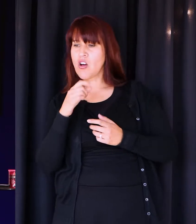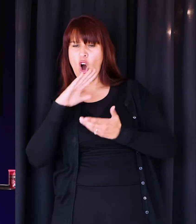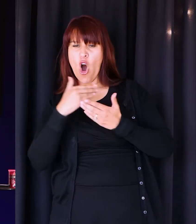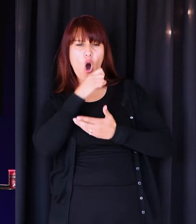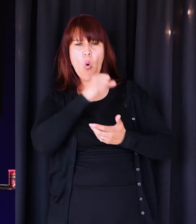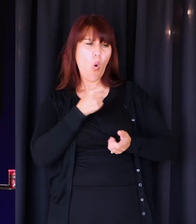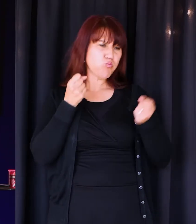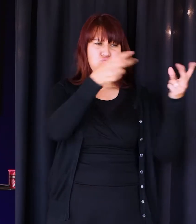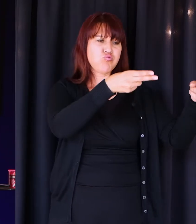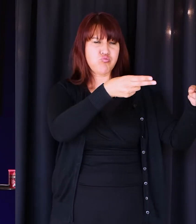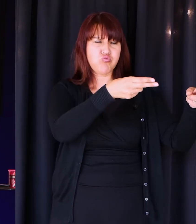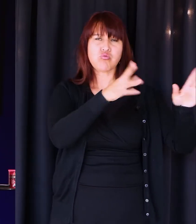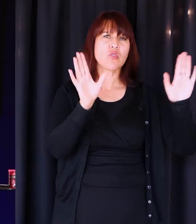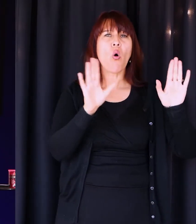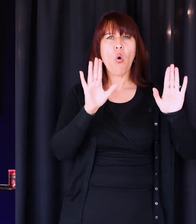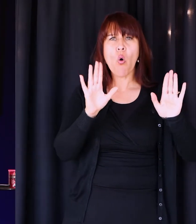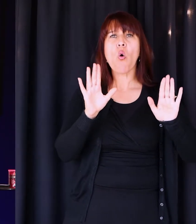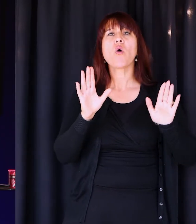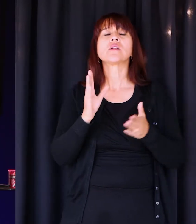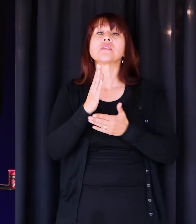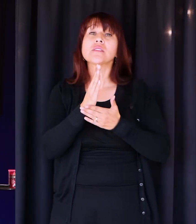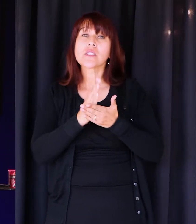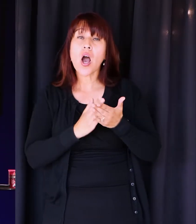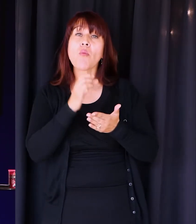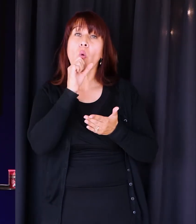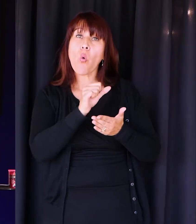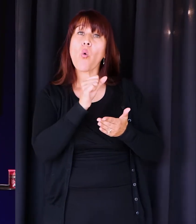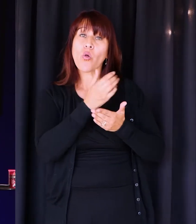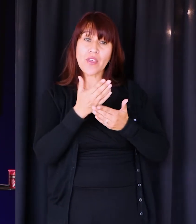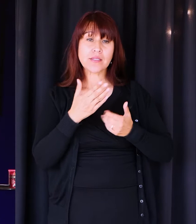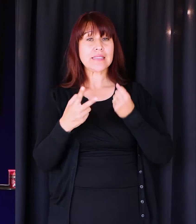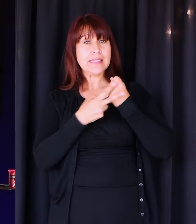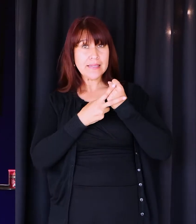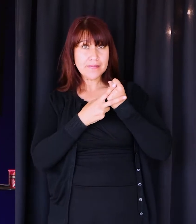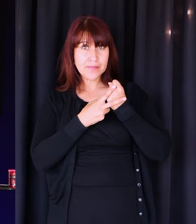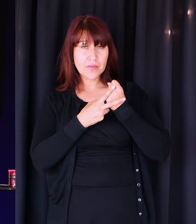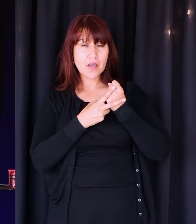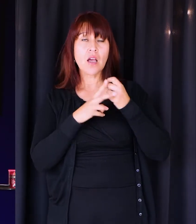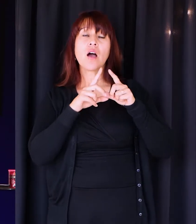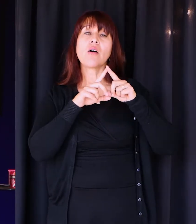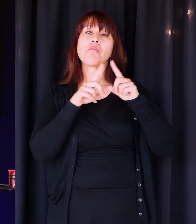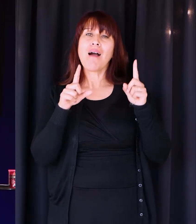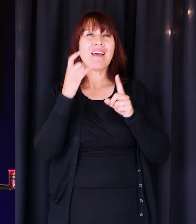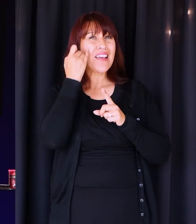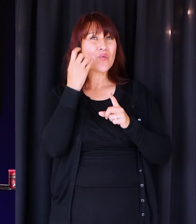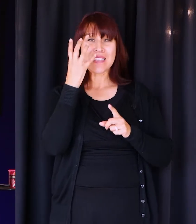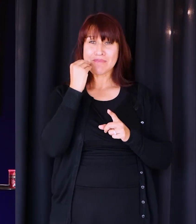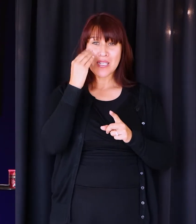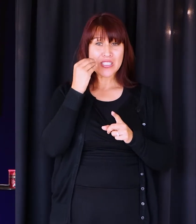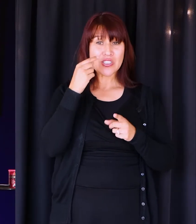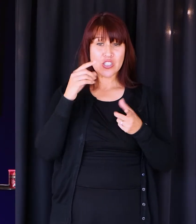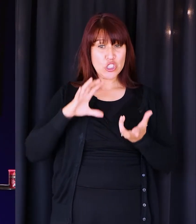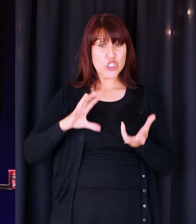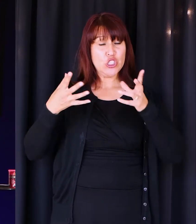old. We're not throwing out the baby with the bathwater. There's some old stuff that we're going to hold on to, but I'm telling you, if we go through this crisis in